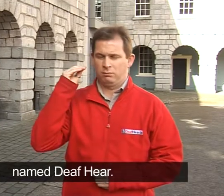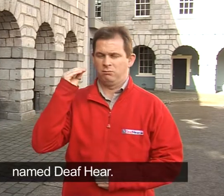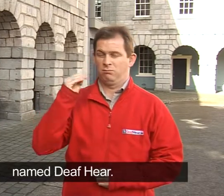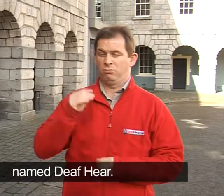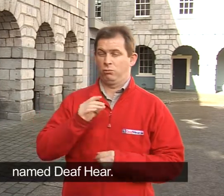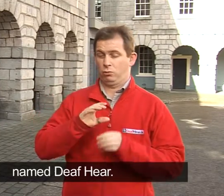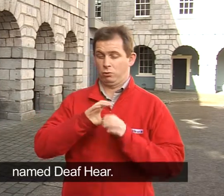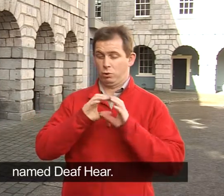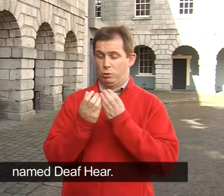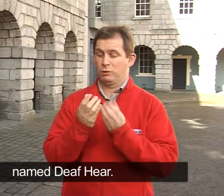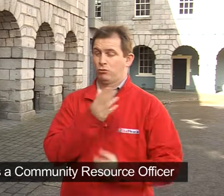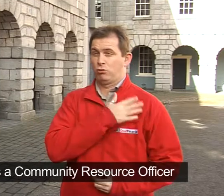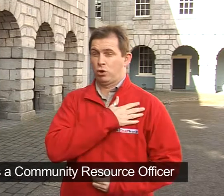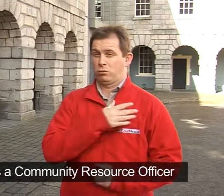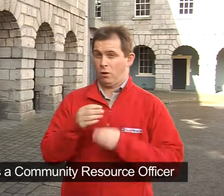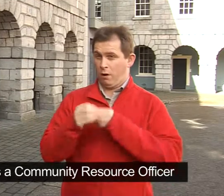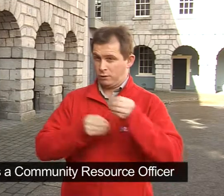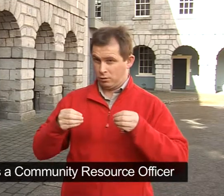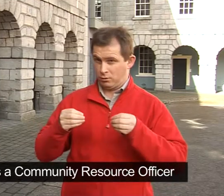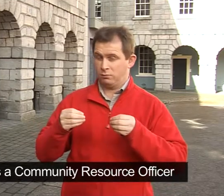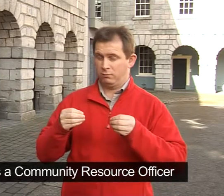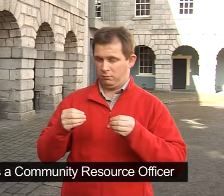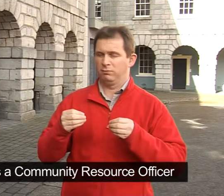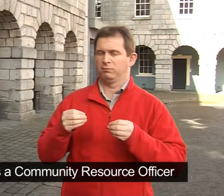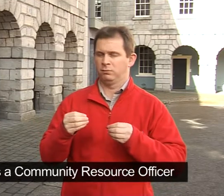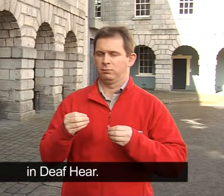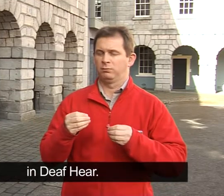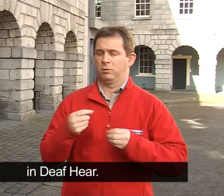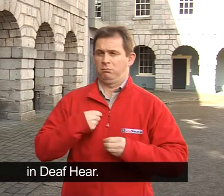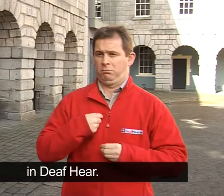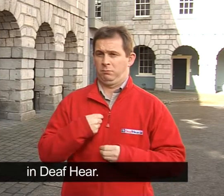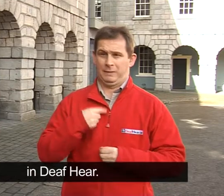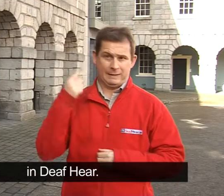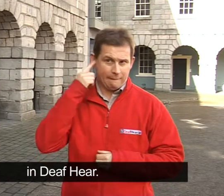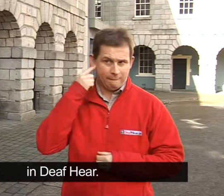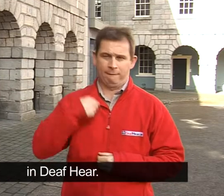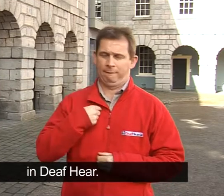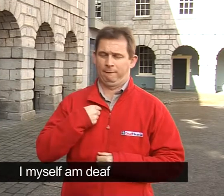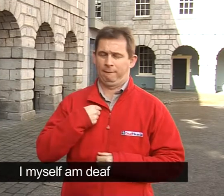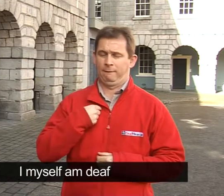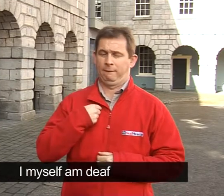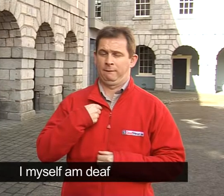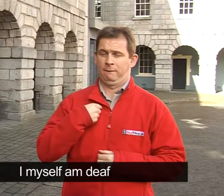DeafHear. I work as a community resource officer in DeafHear. I myself, deaf.